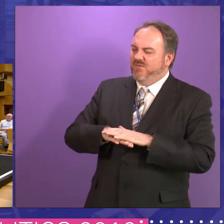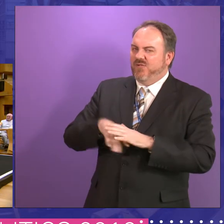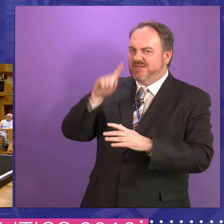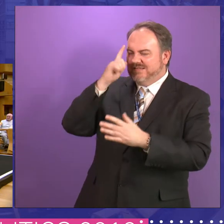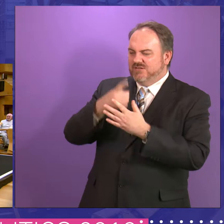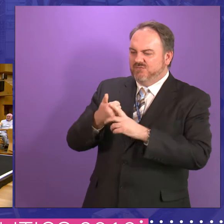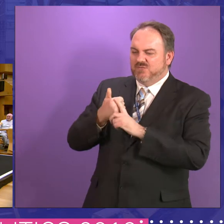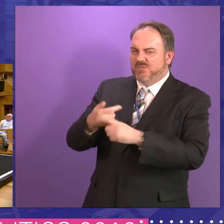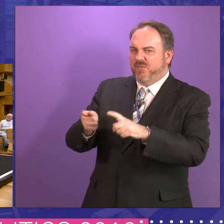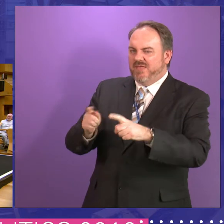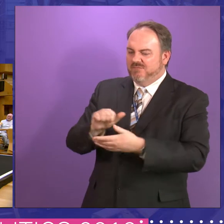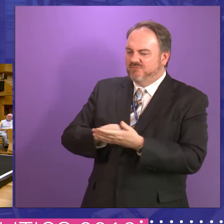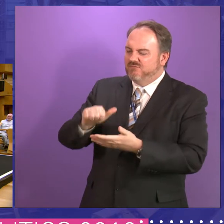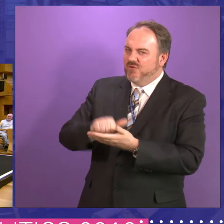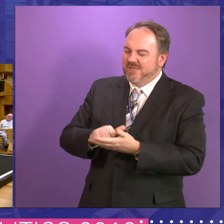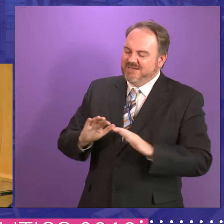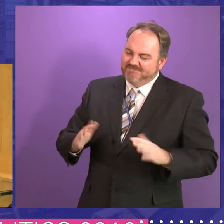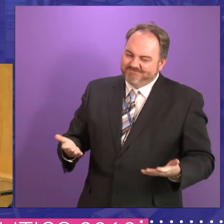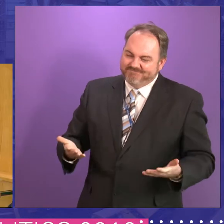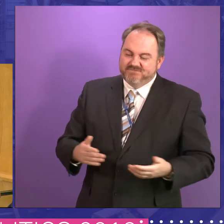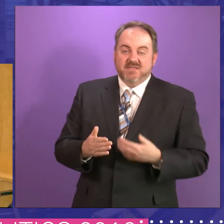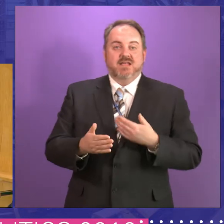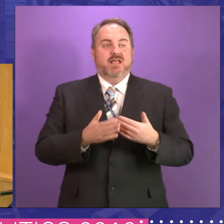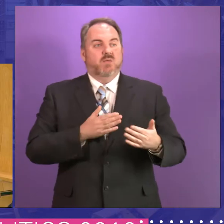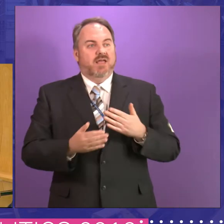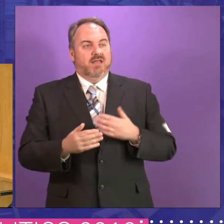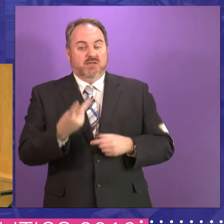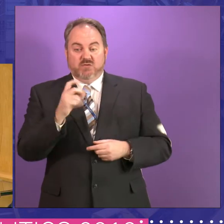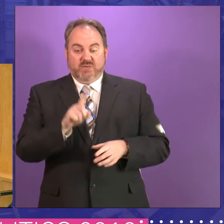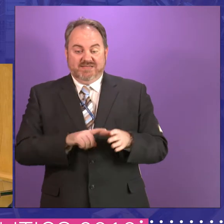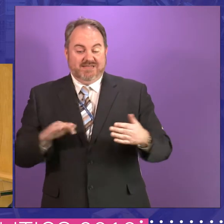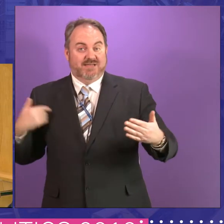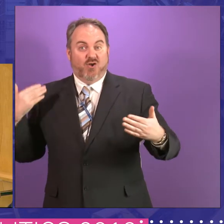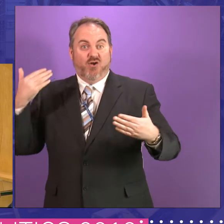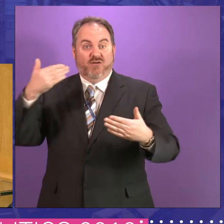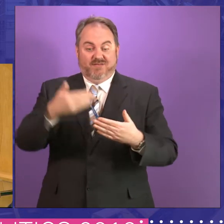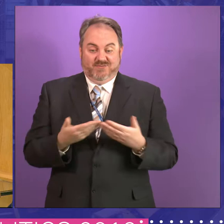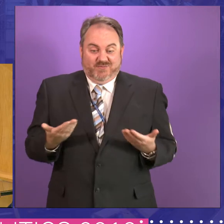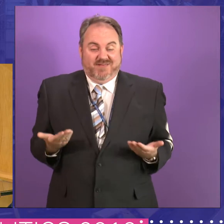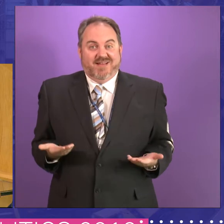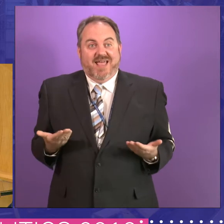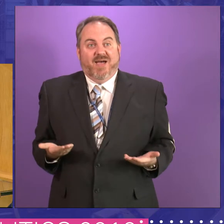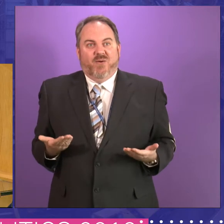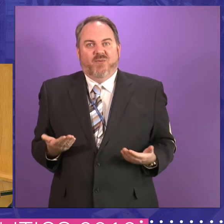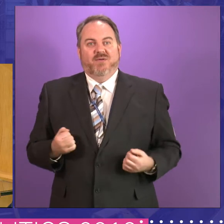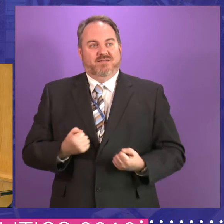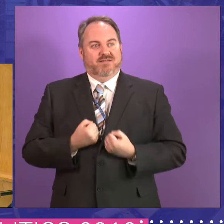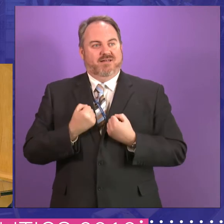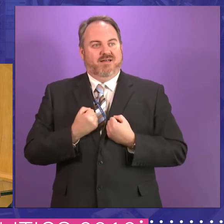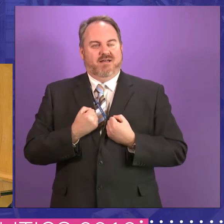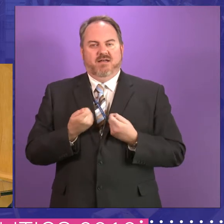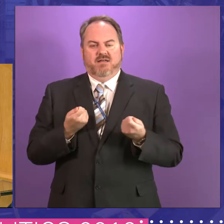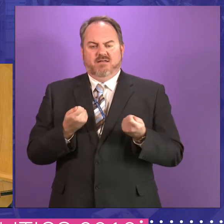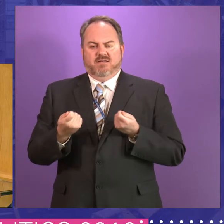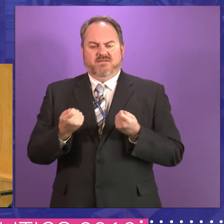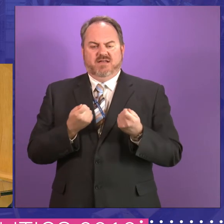I think the other one is, uh, I think if you had suggested that 20 years on down, down, down the track, we, that our government structures